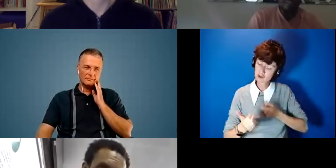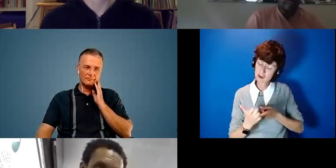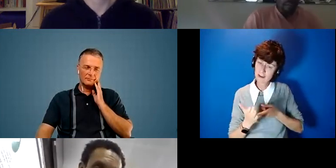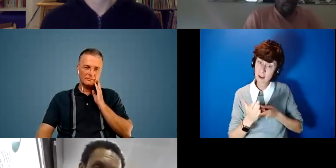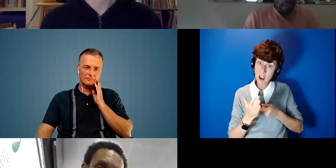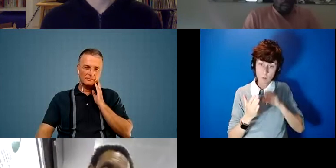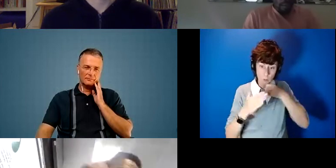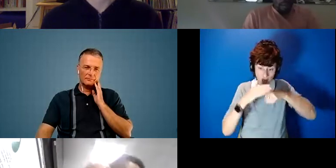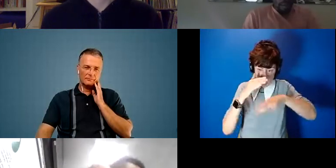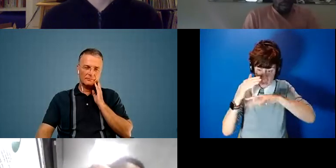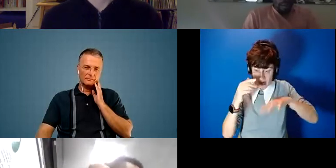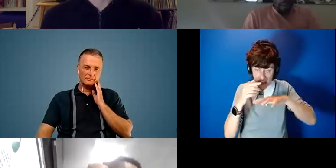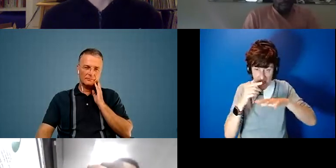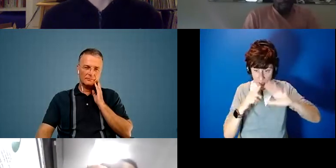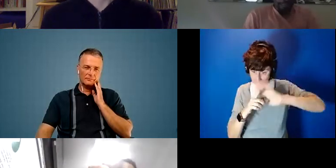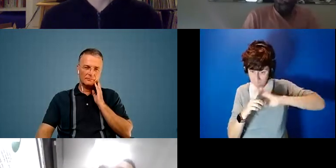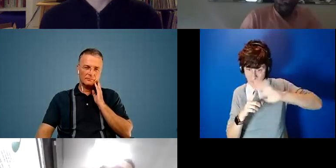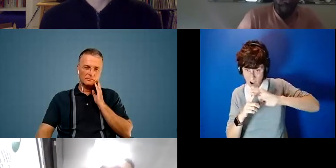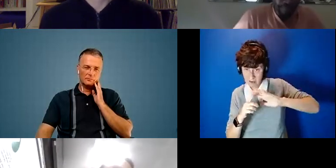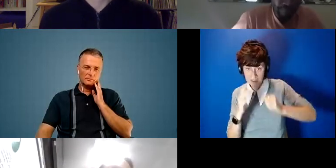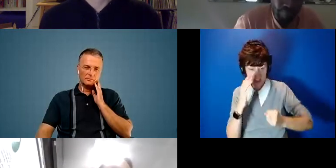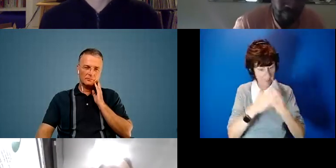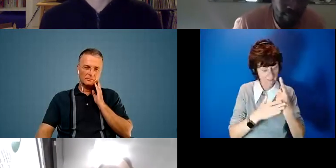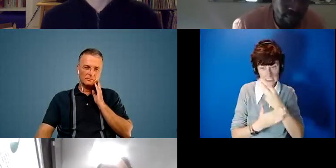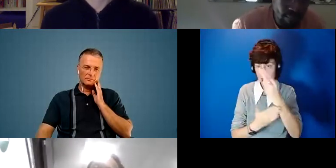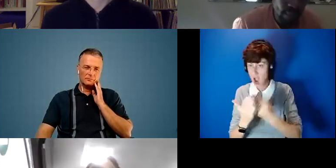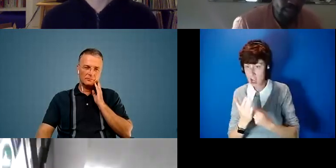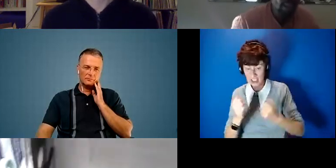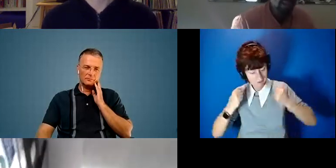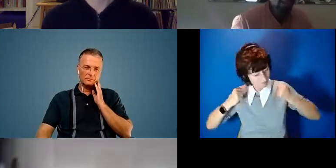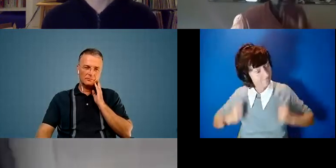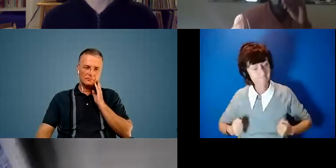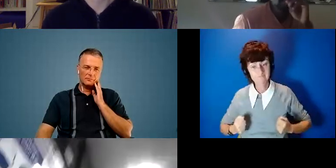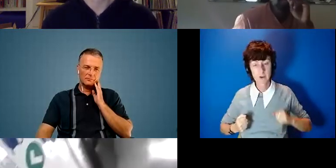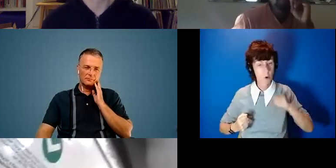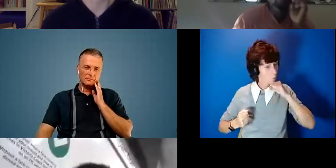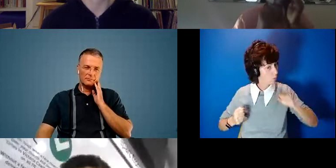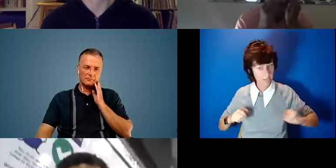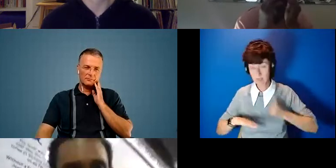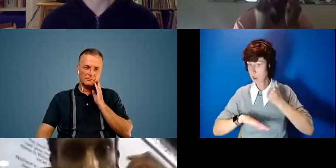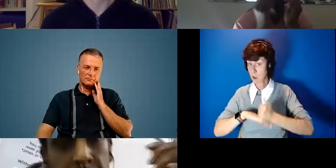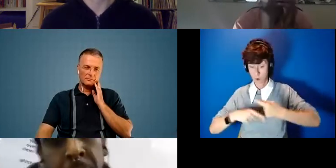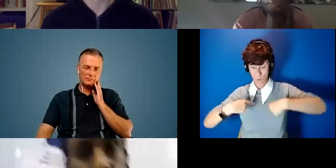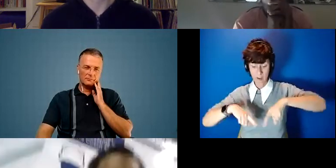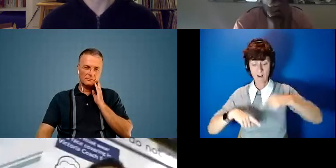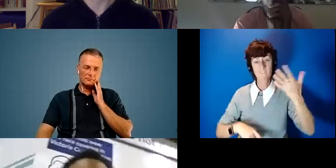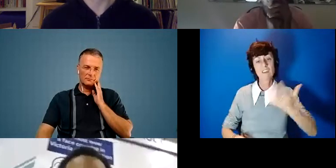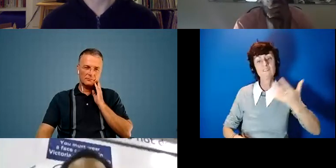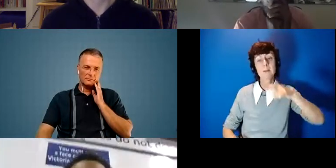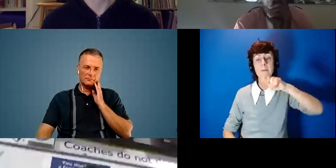and behind events and artists and we're just going to really pioneer and there's 15 of us we are also